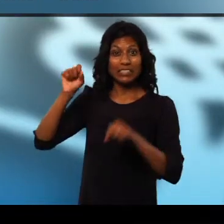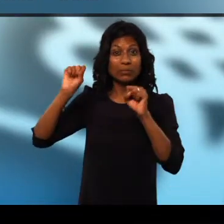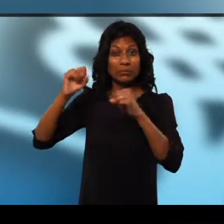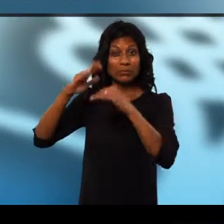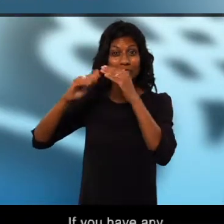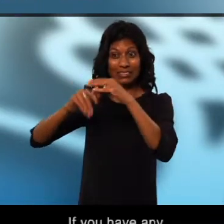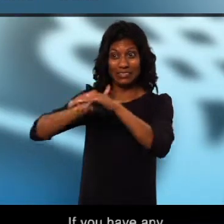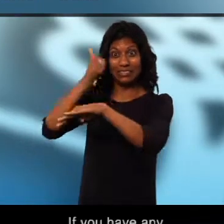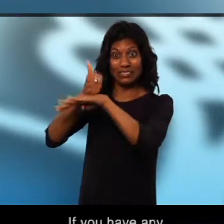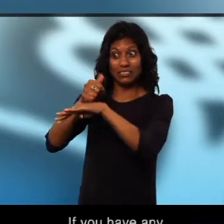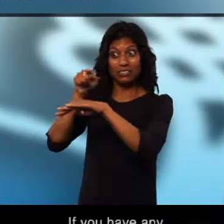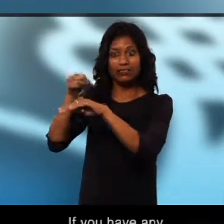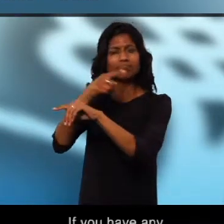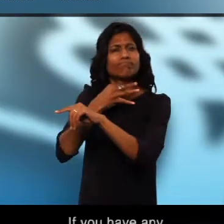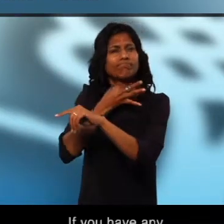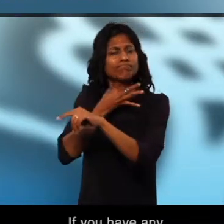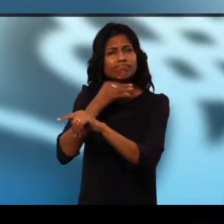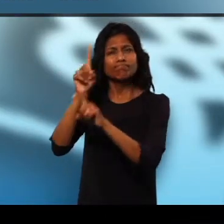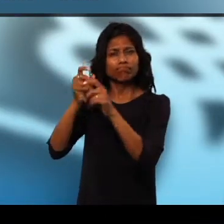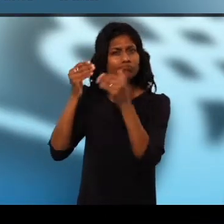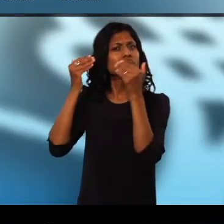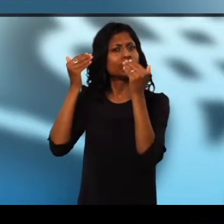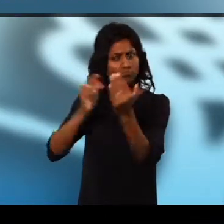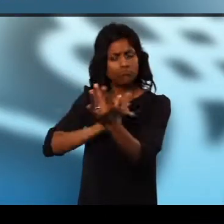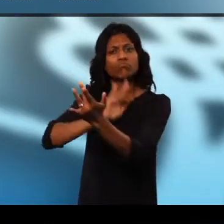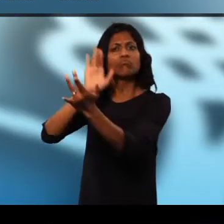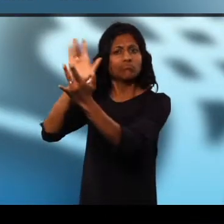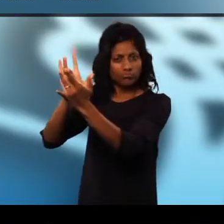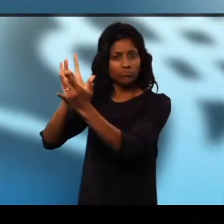If you have any questions regarding the Capacity Building Initiative,